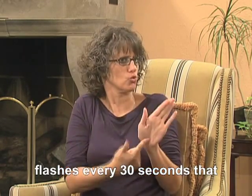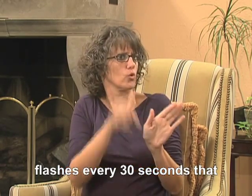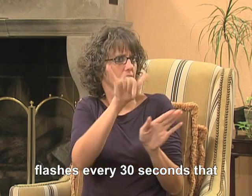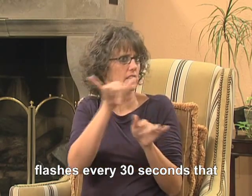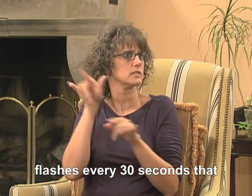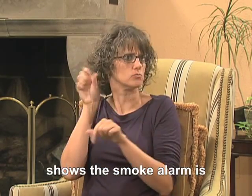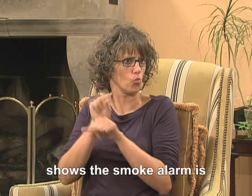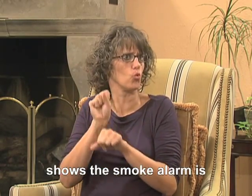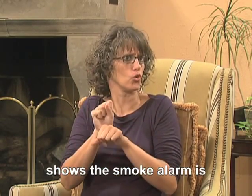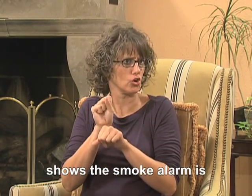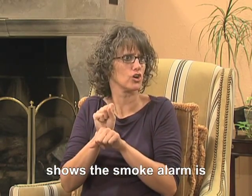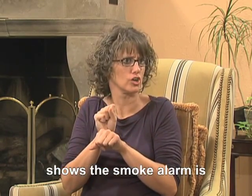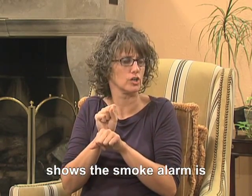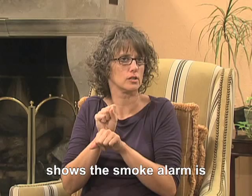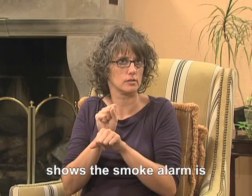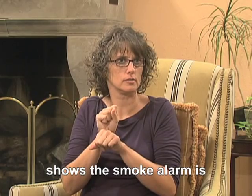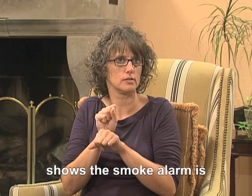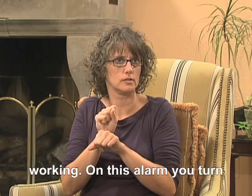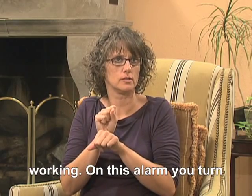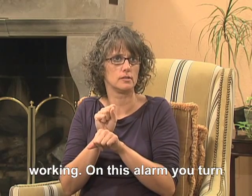That shows the smoke alarm is working. engine.